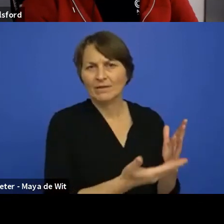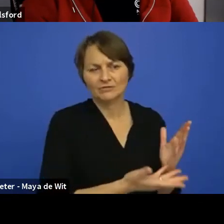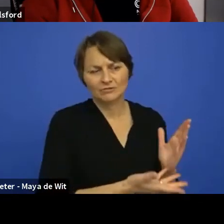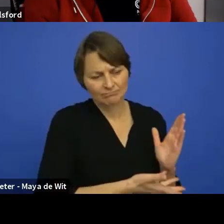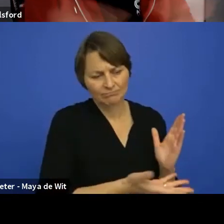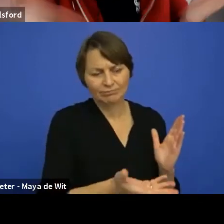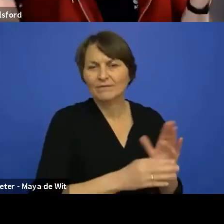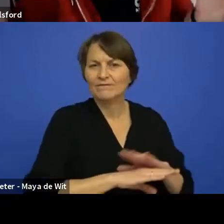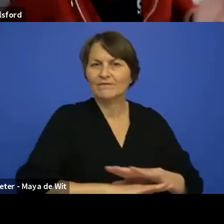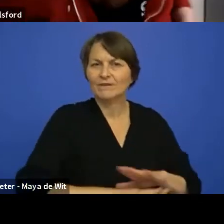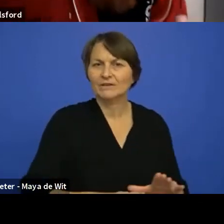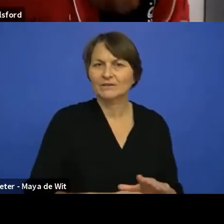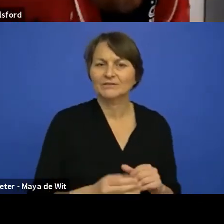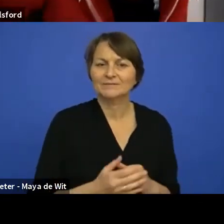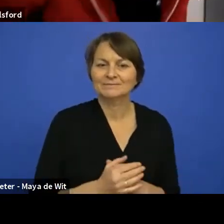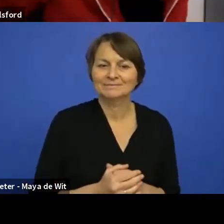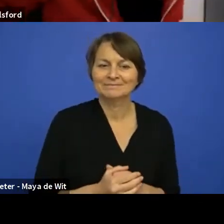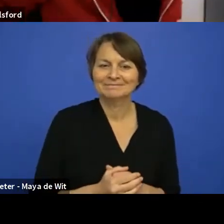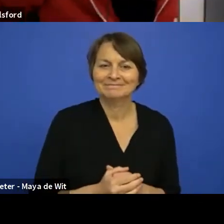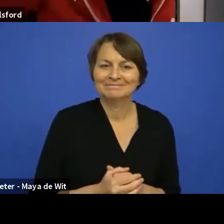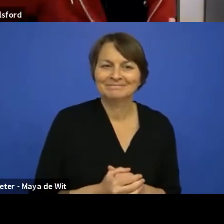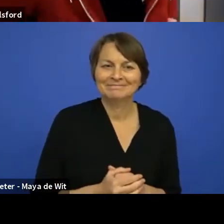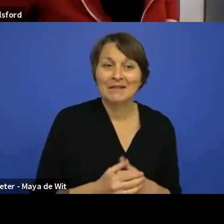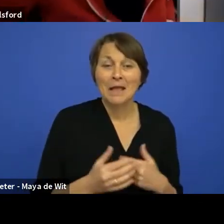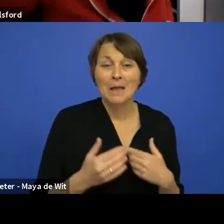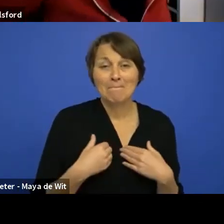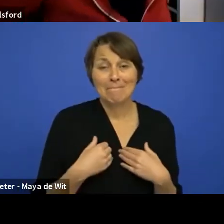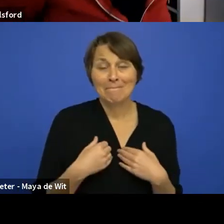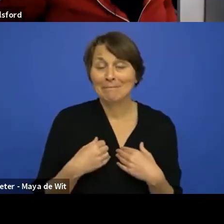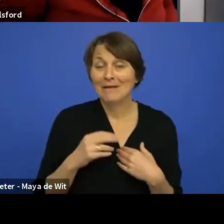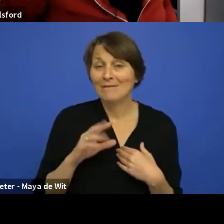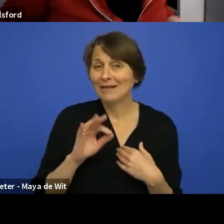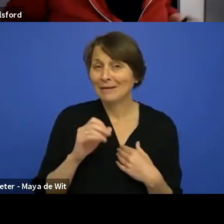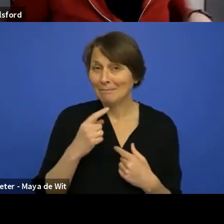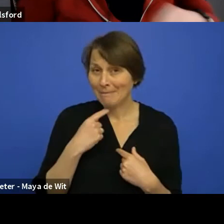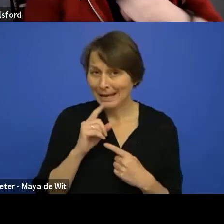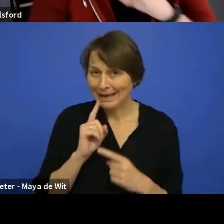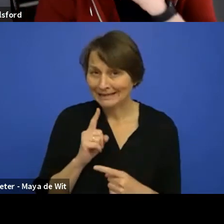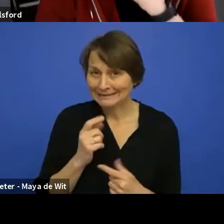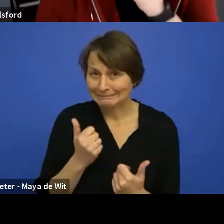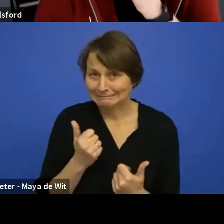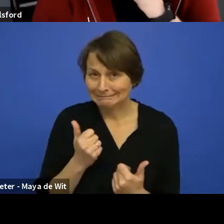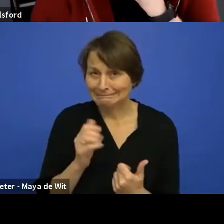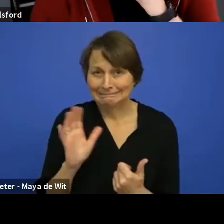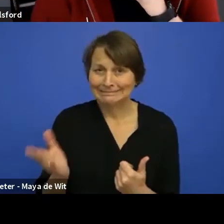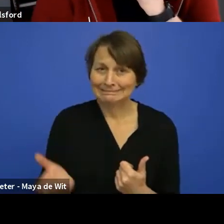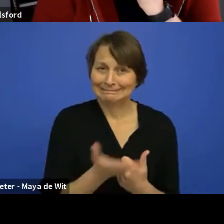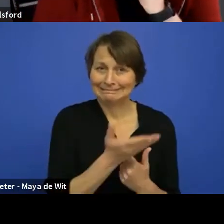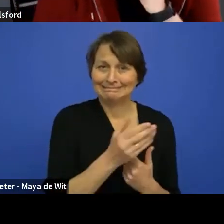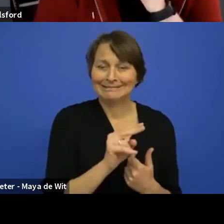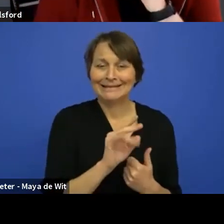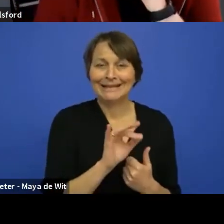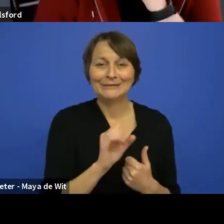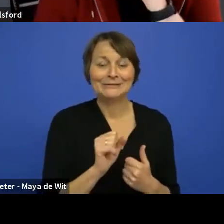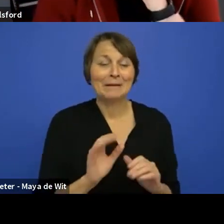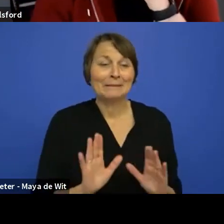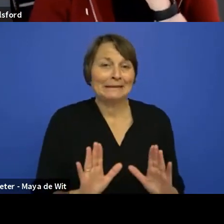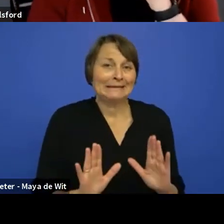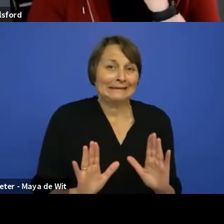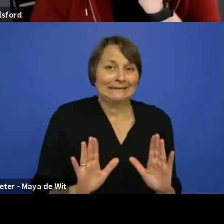Any of you want to answer, because my answer is always long. I'll try to make it short, but maybe I'm wrong, Philip. I don't know, but my impression is that